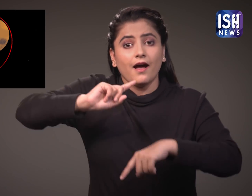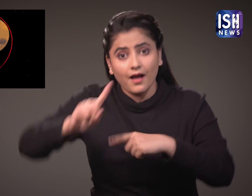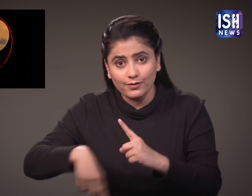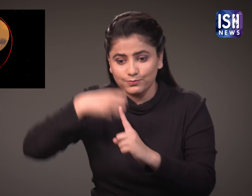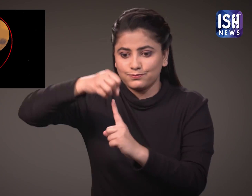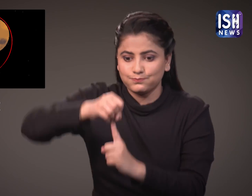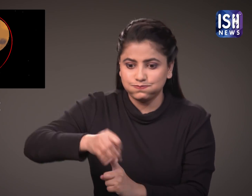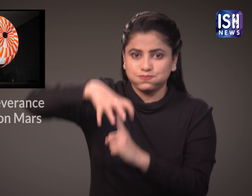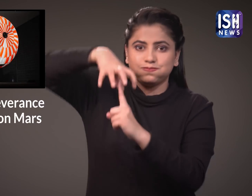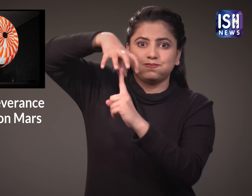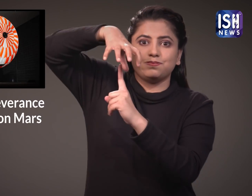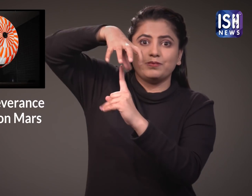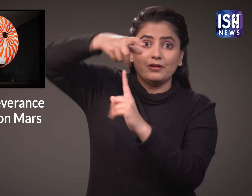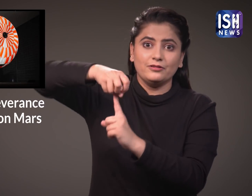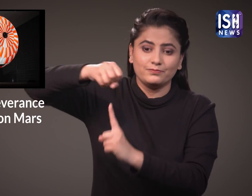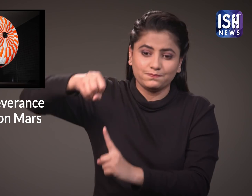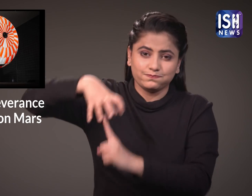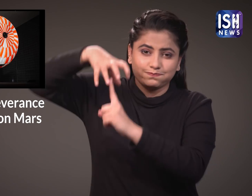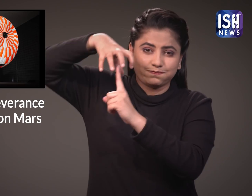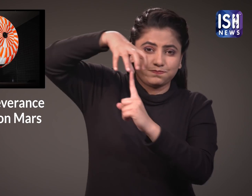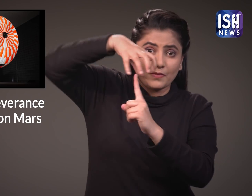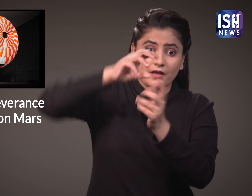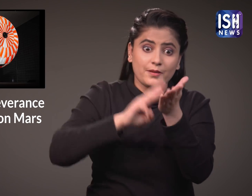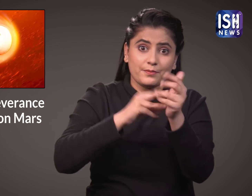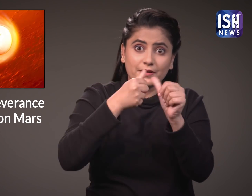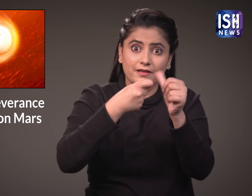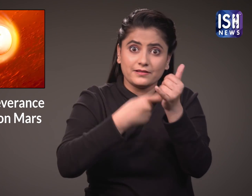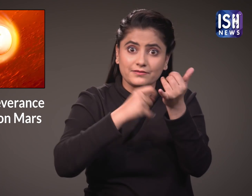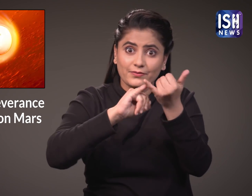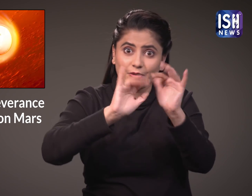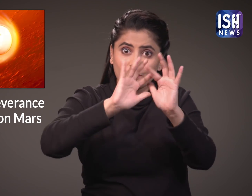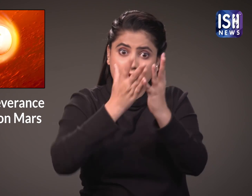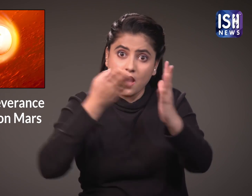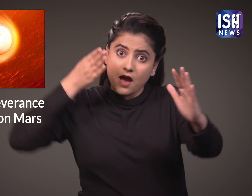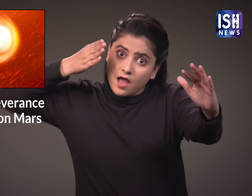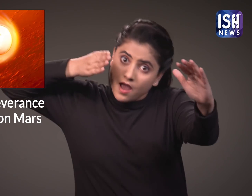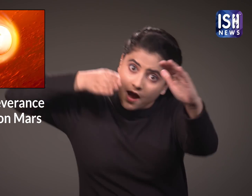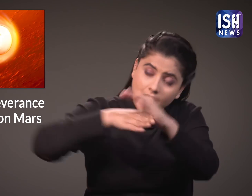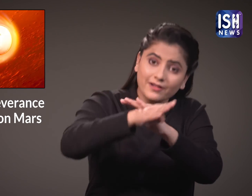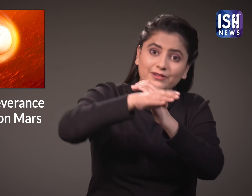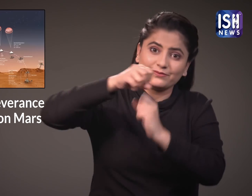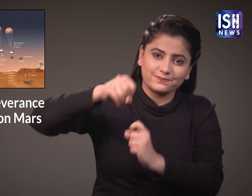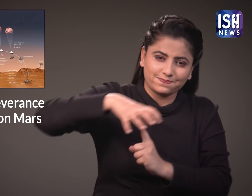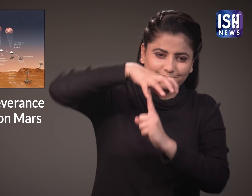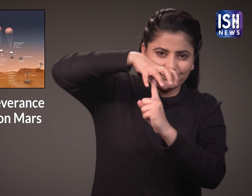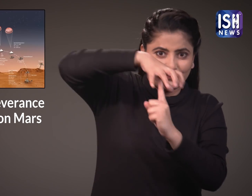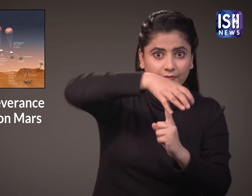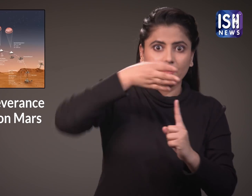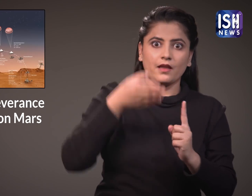The spacecraft then began its descent into Mars' atmosphere with a parachute.